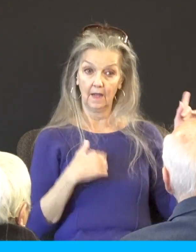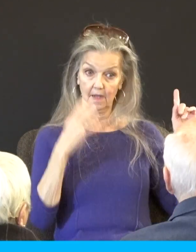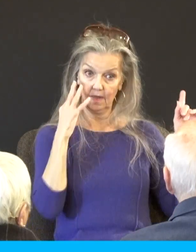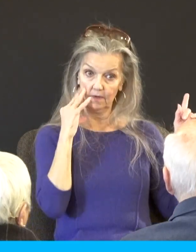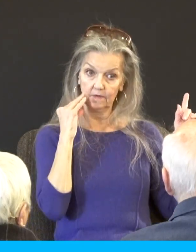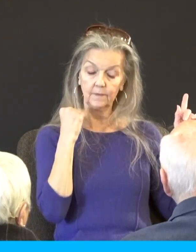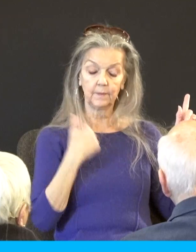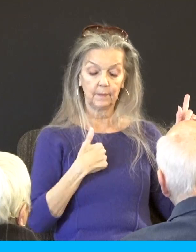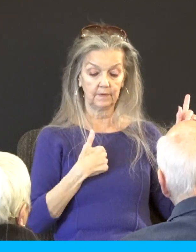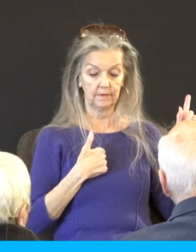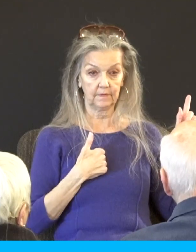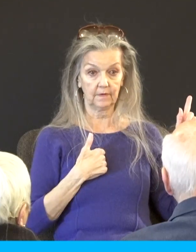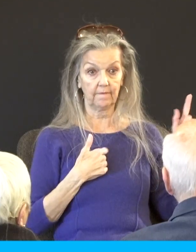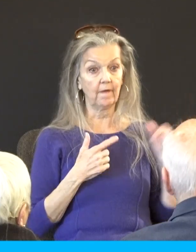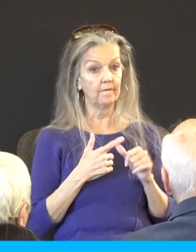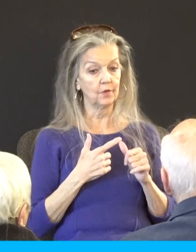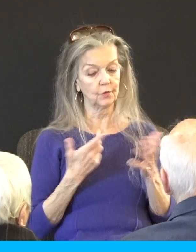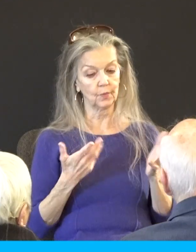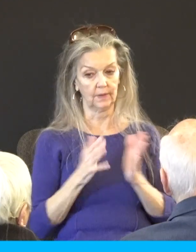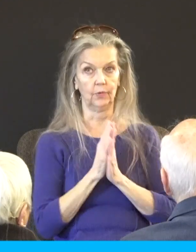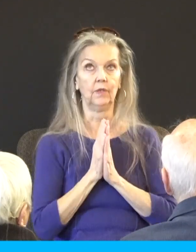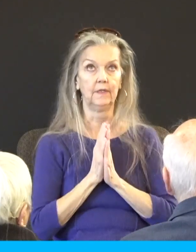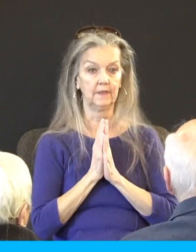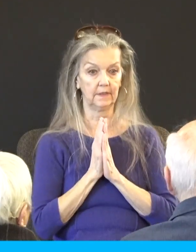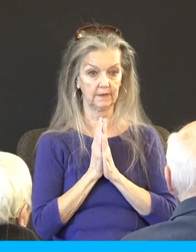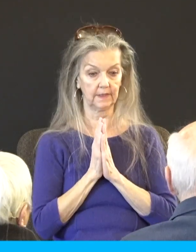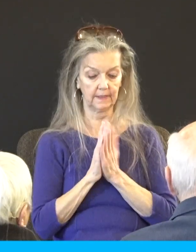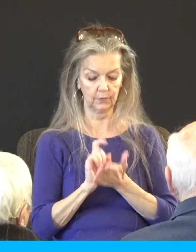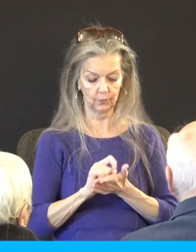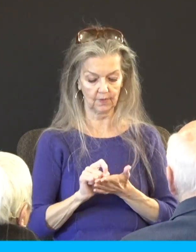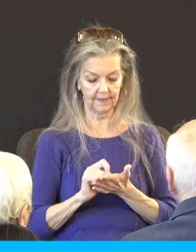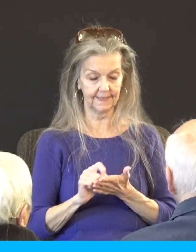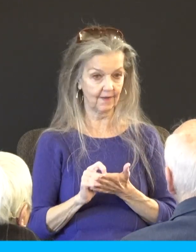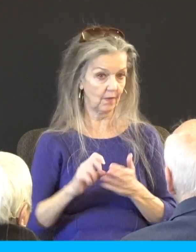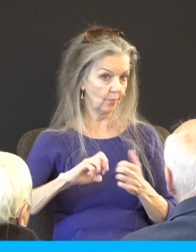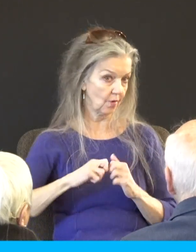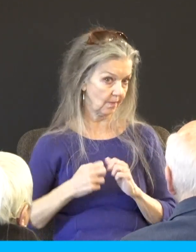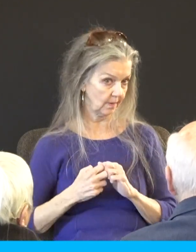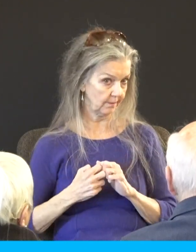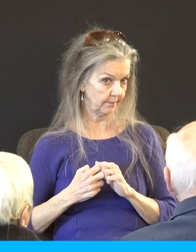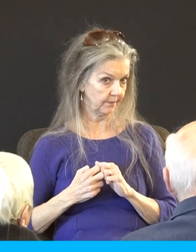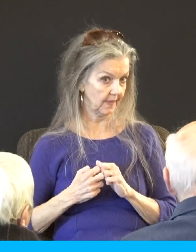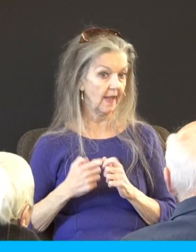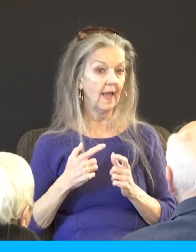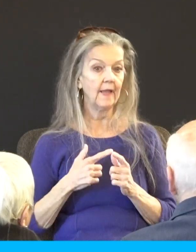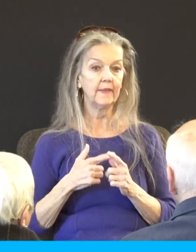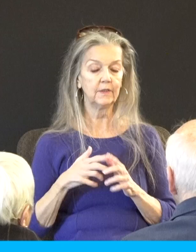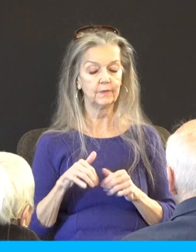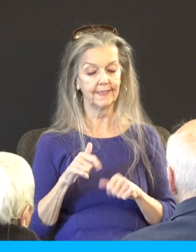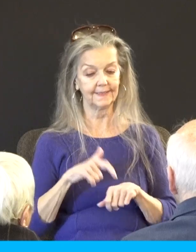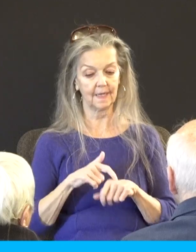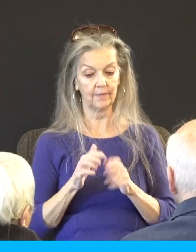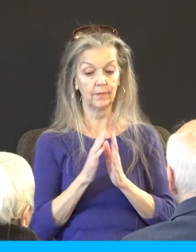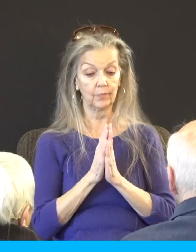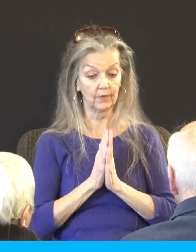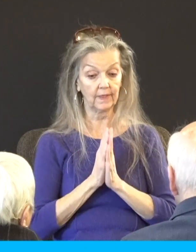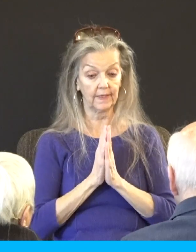number one you pray right and you write down what's the problem and then you take time to pray over writing down what the problem is